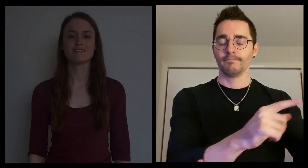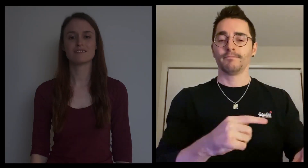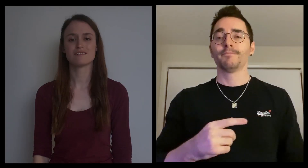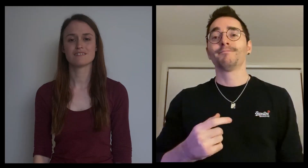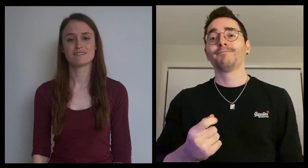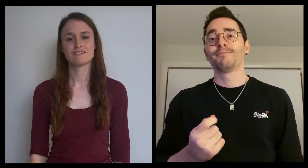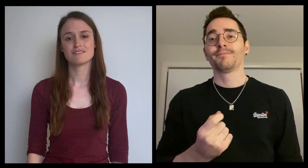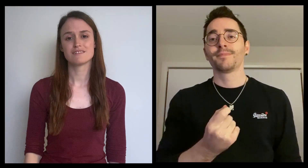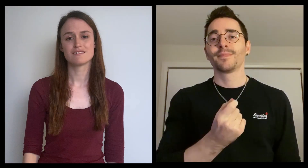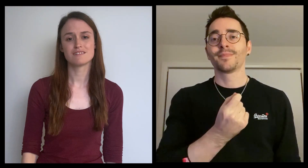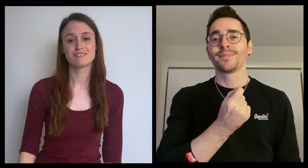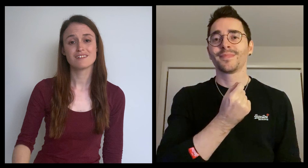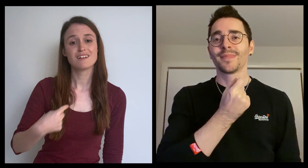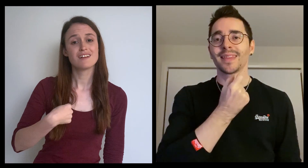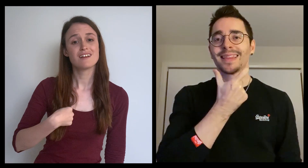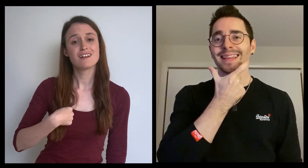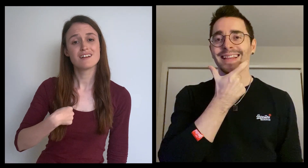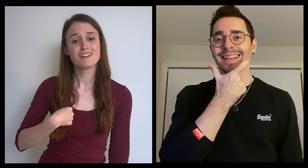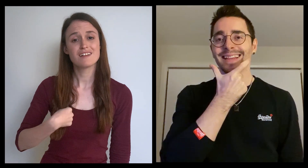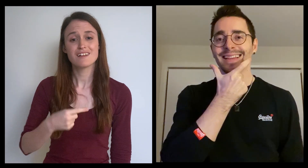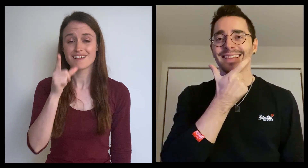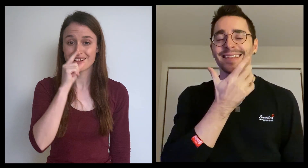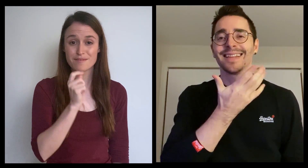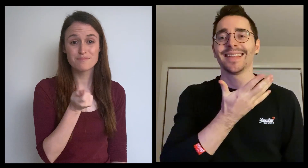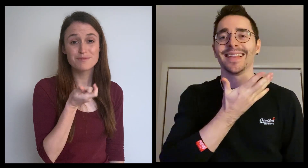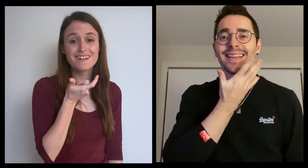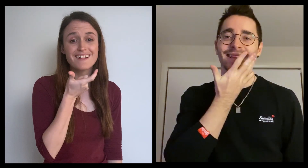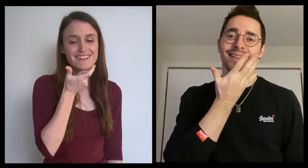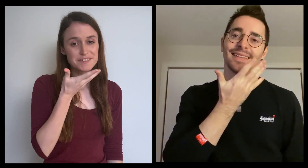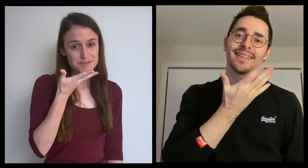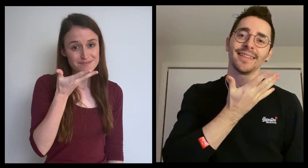I can fake a smile